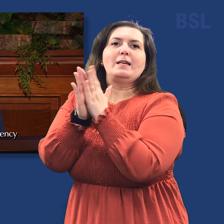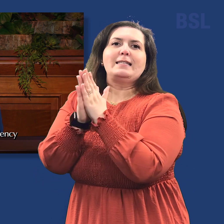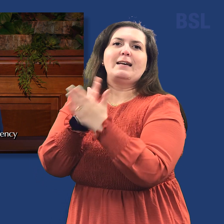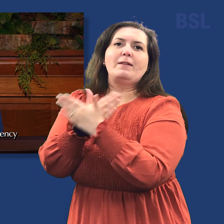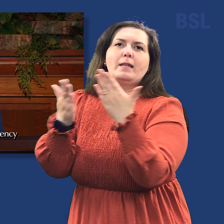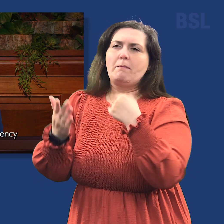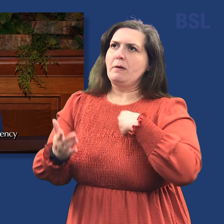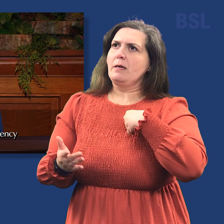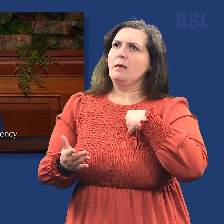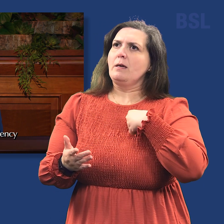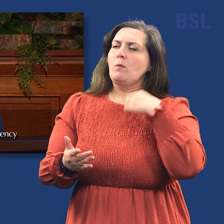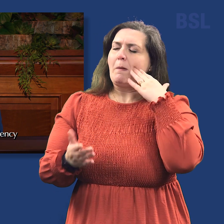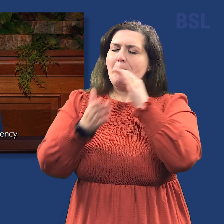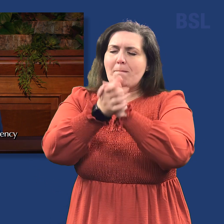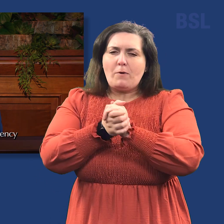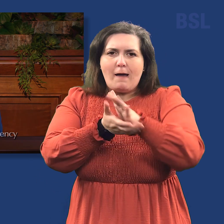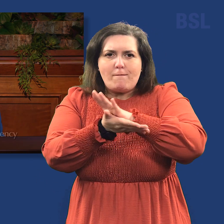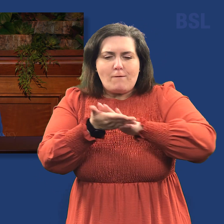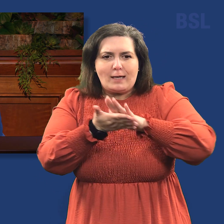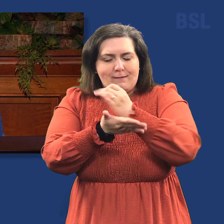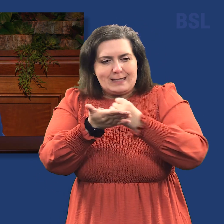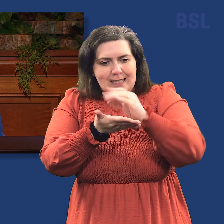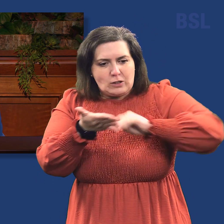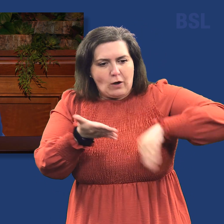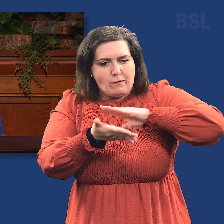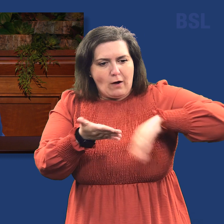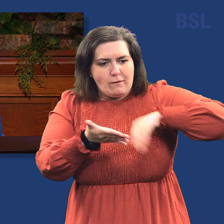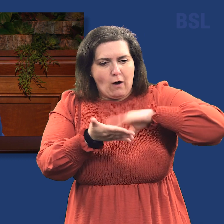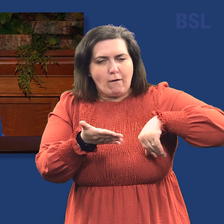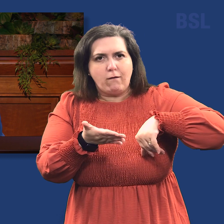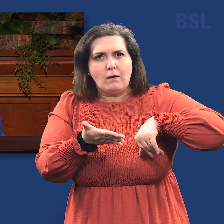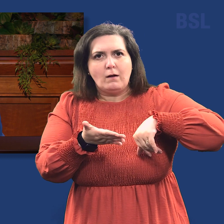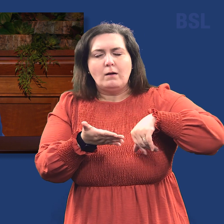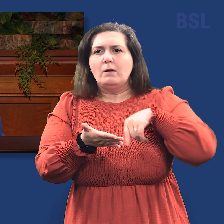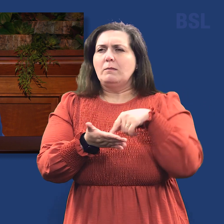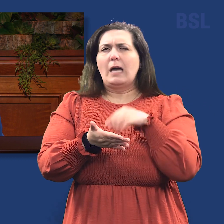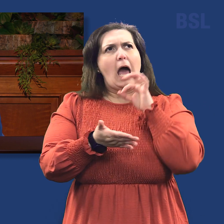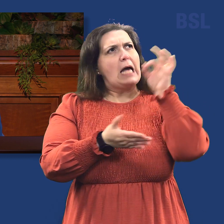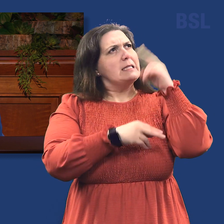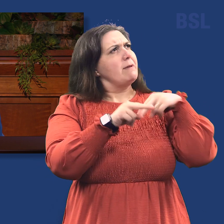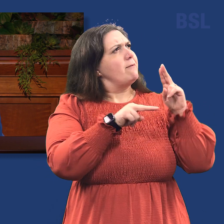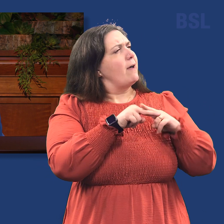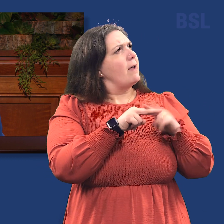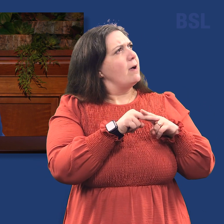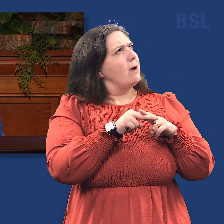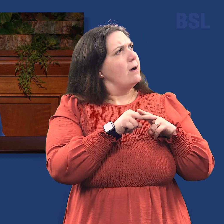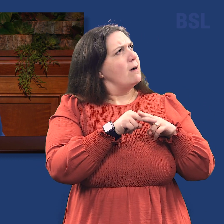have found that after praying for forgiveness of sins, it is instructive for me to ask Heavenly Father, Father,